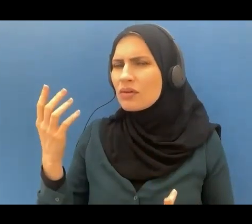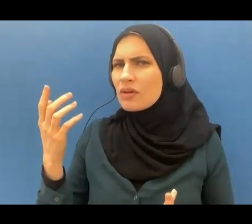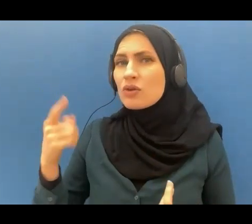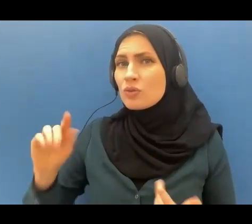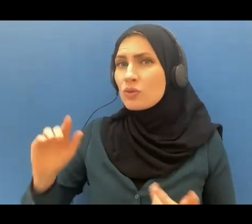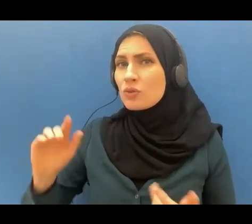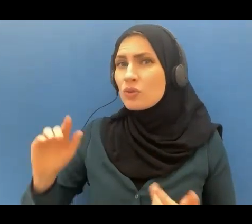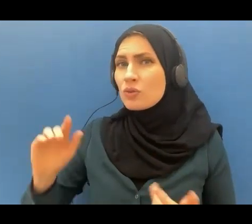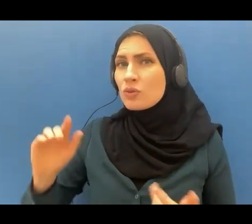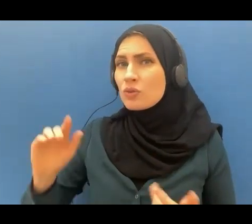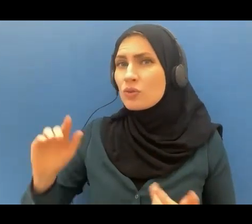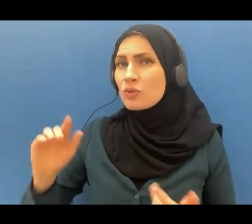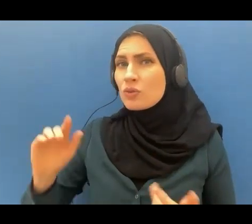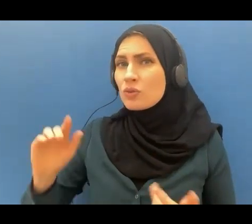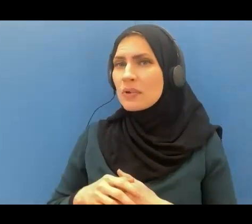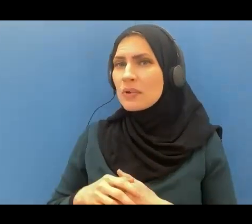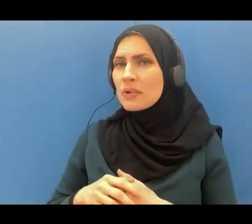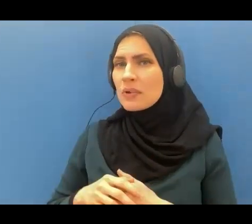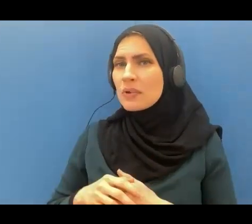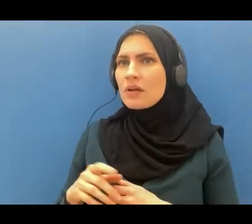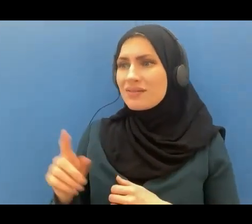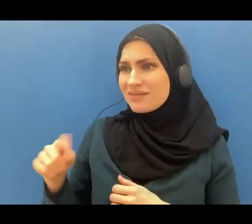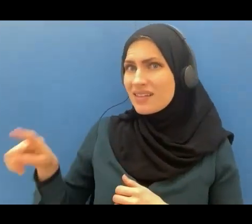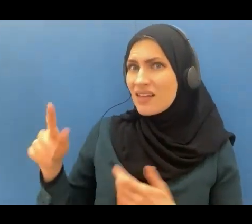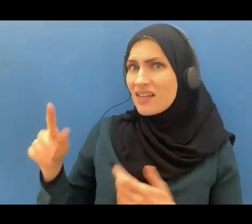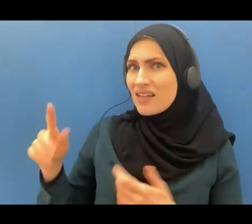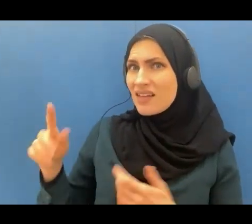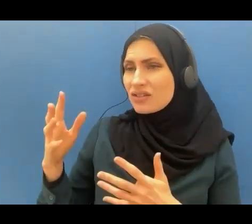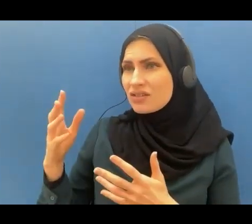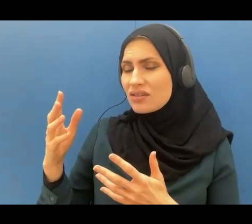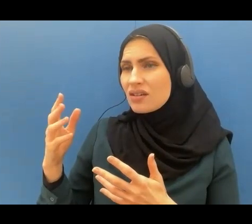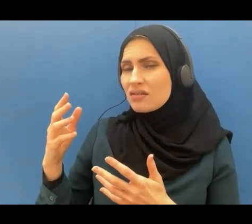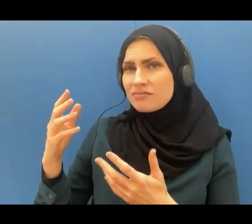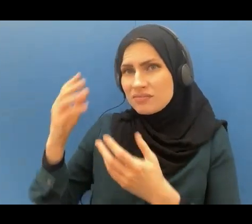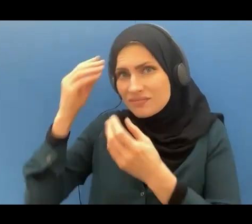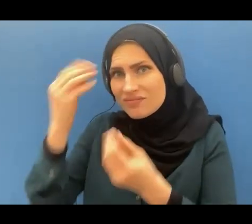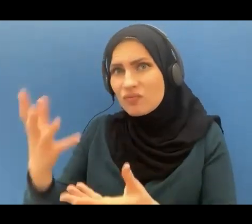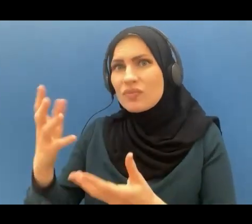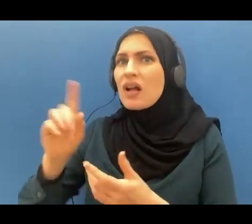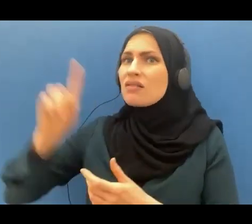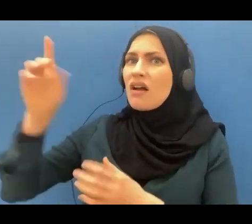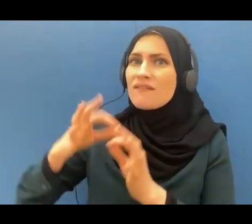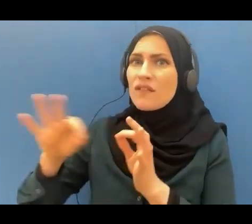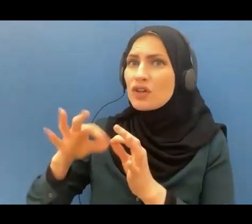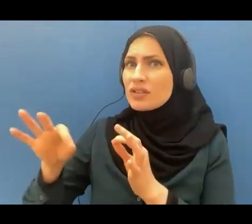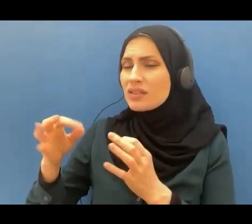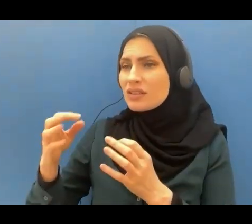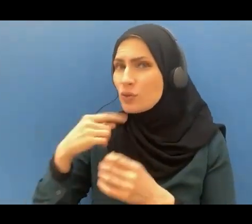and they were reciting the verses of Allah unto you and they were warning you